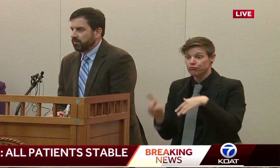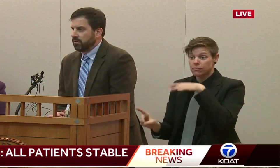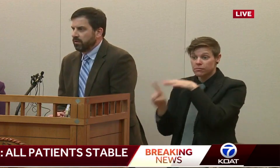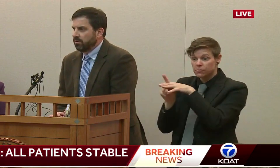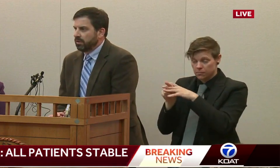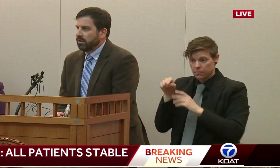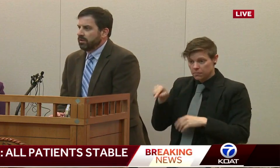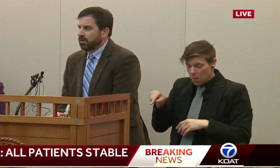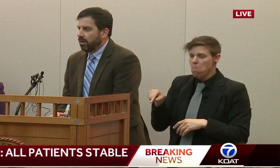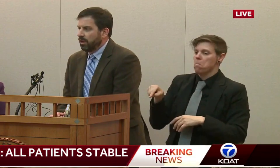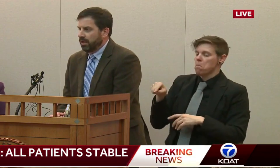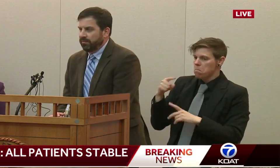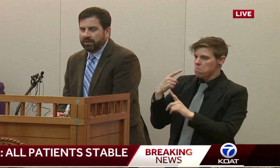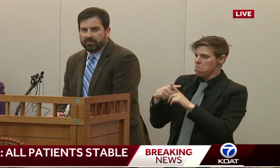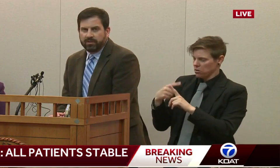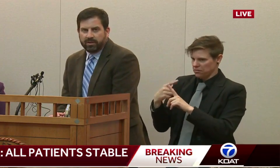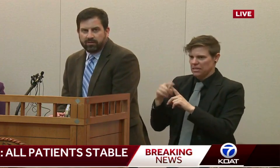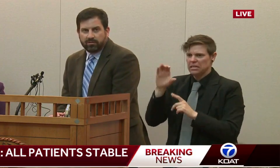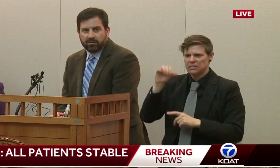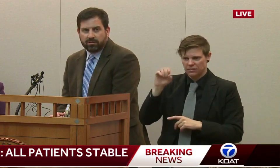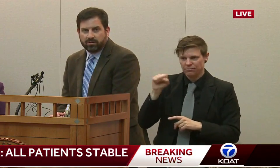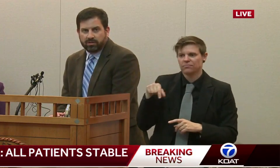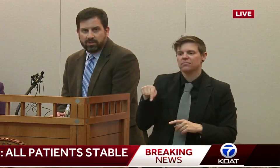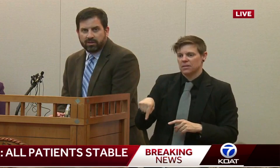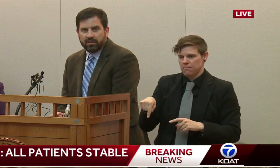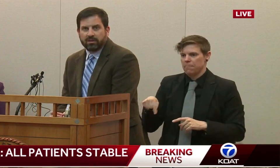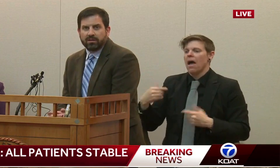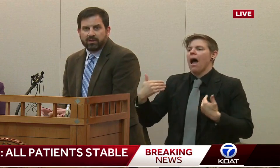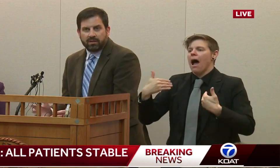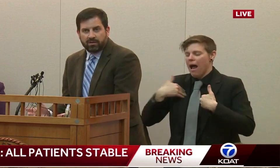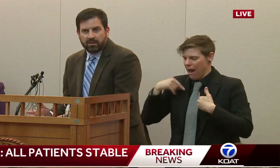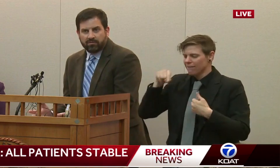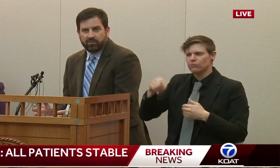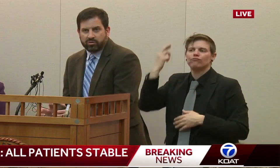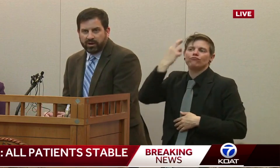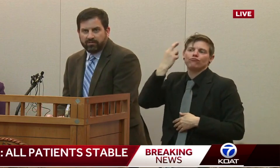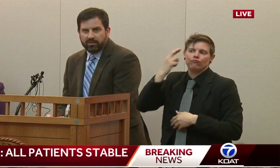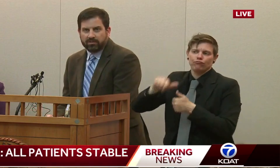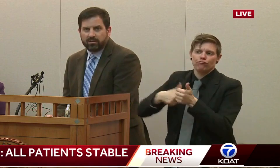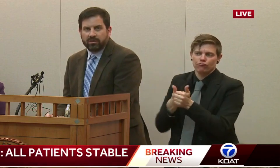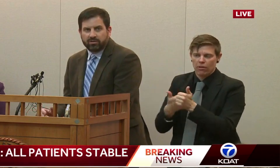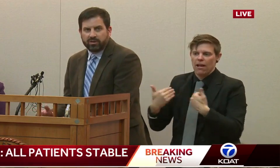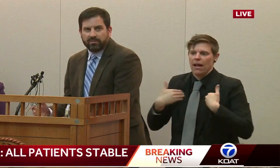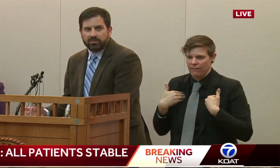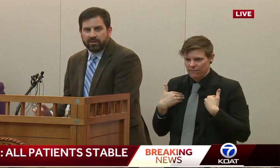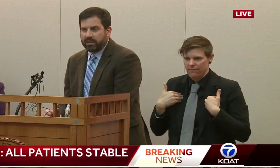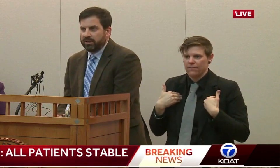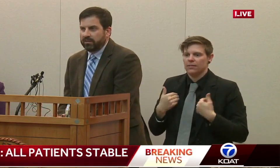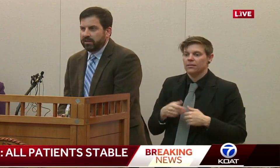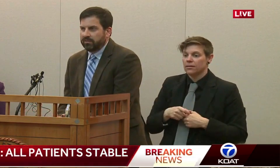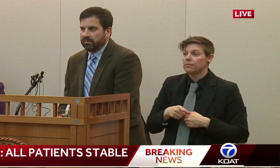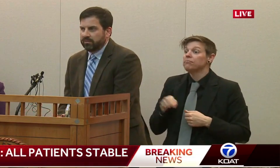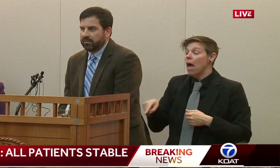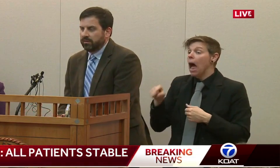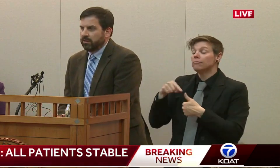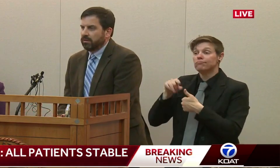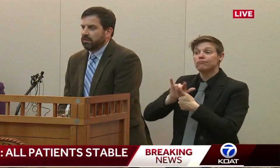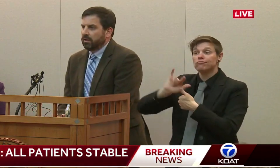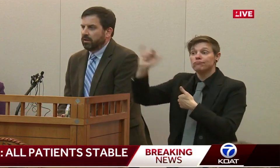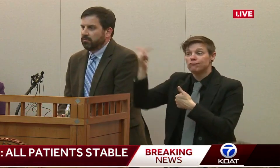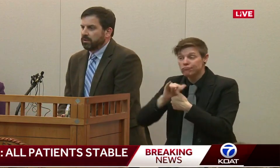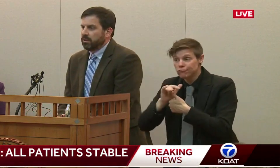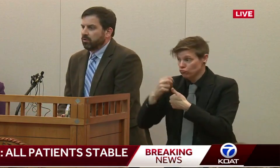the state of New Mexico, they all have an explanation currently of travel. So they're travel-related cases.